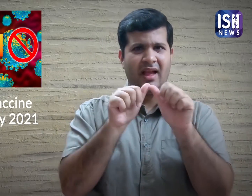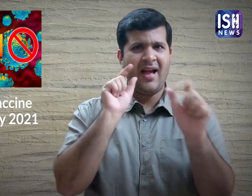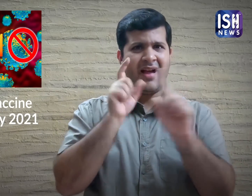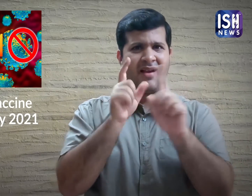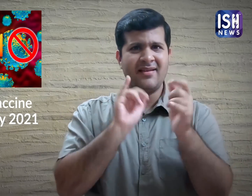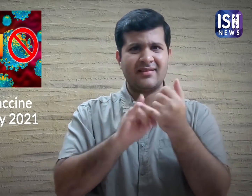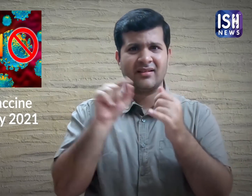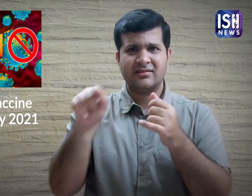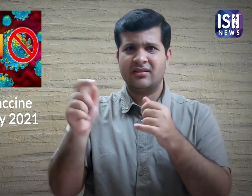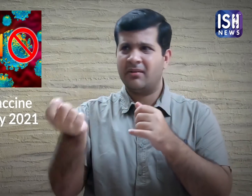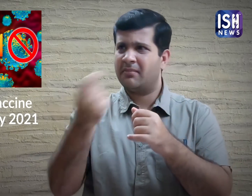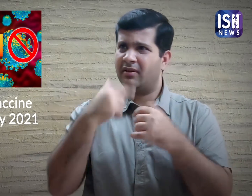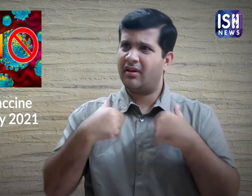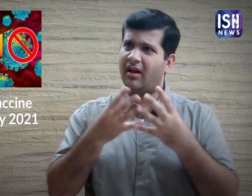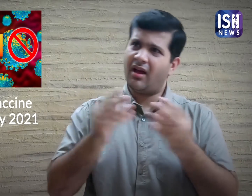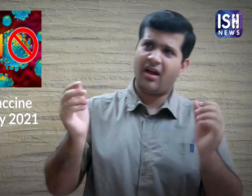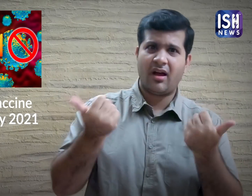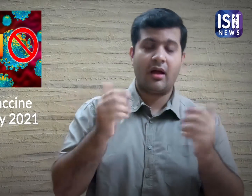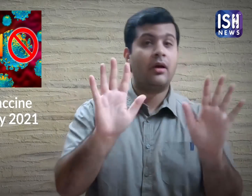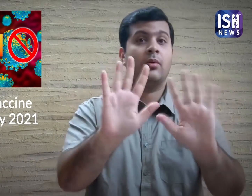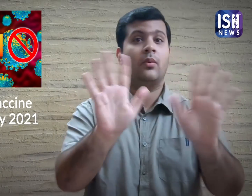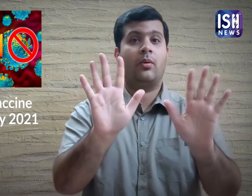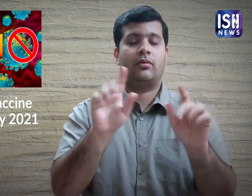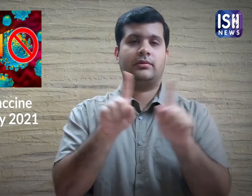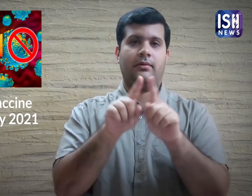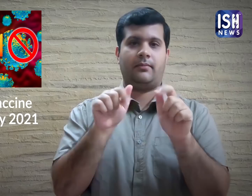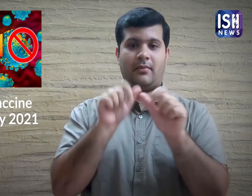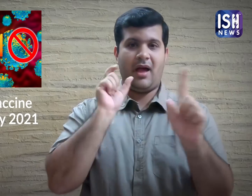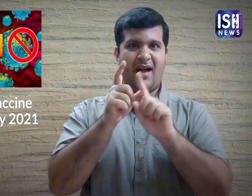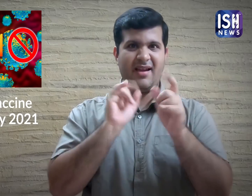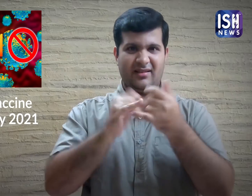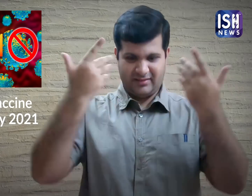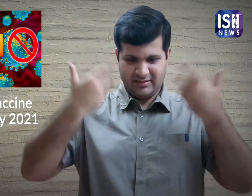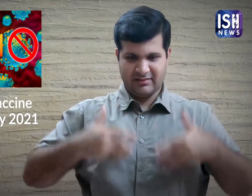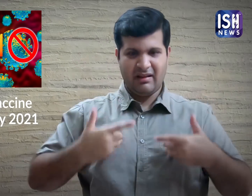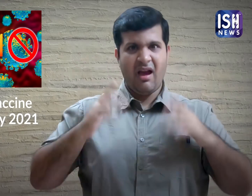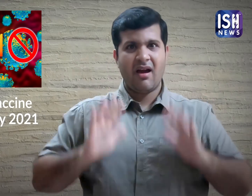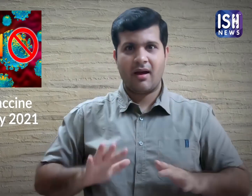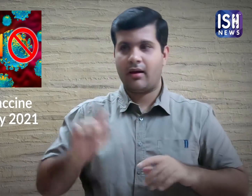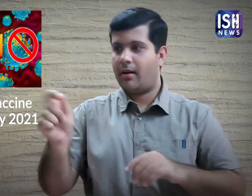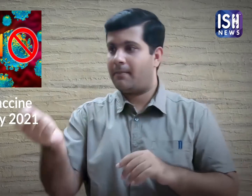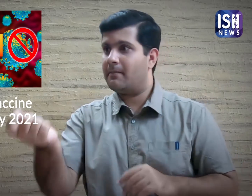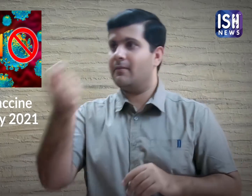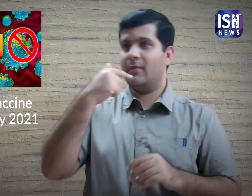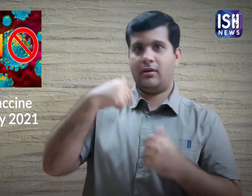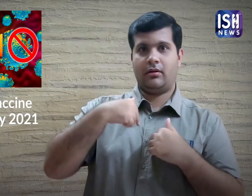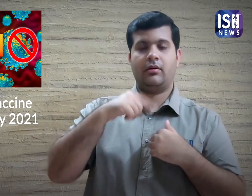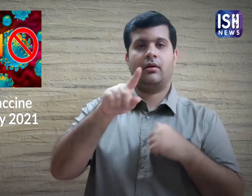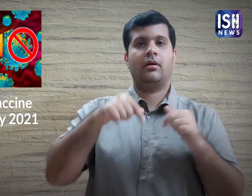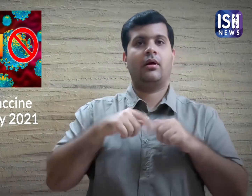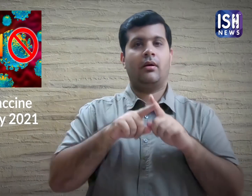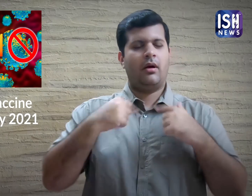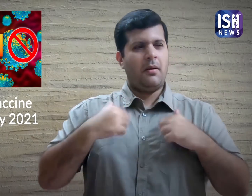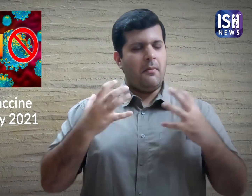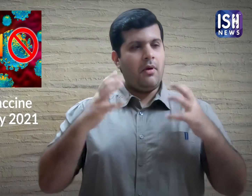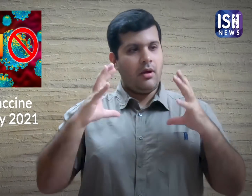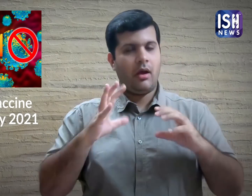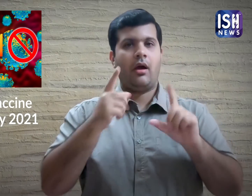You all may think that how can AIDS medicines be used to cure COVID-19. Medicines used to treat AIDS only help to reduce